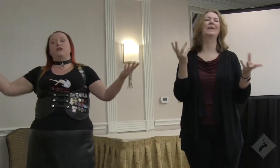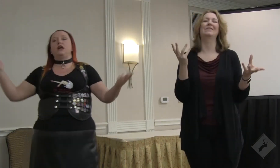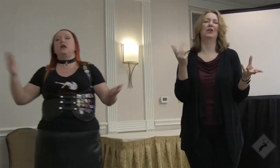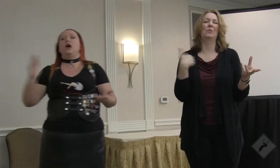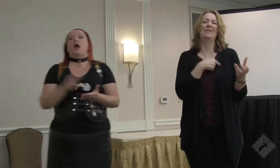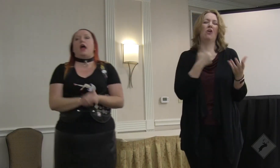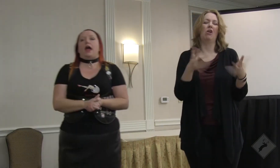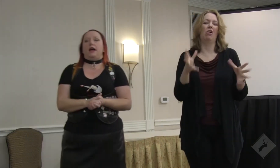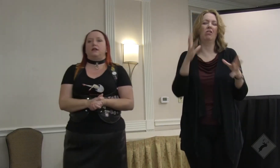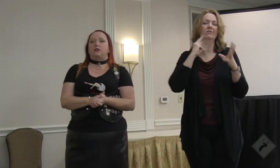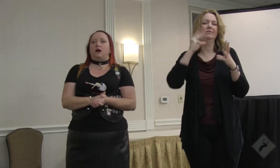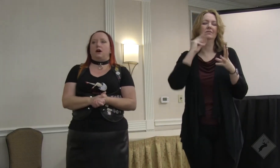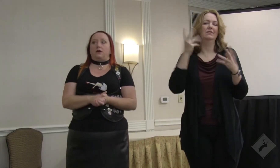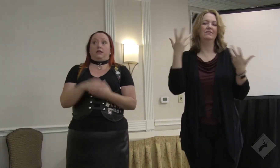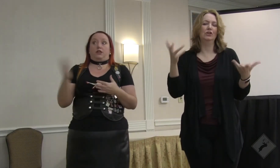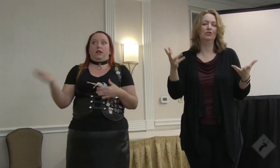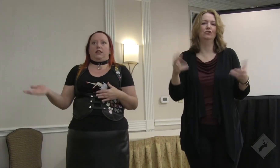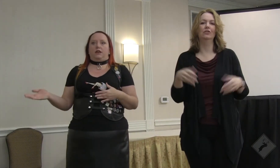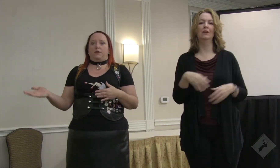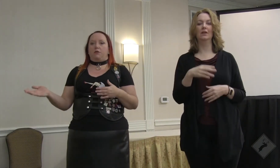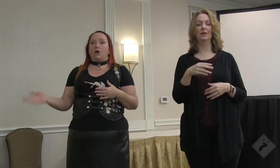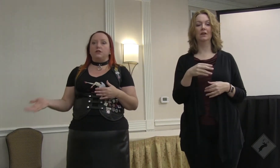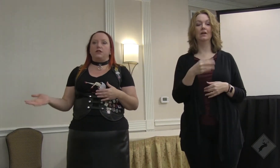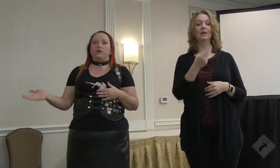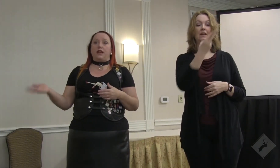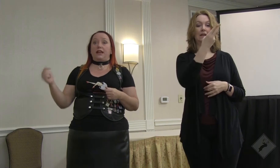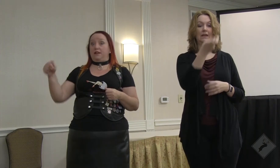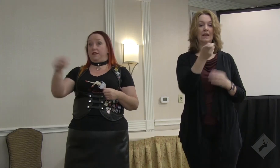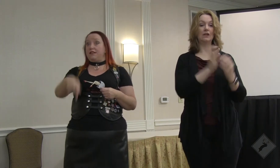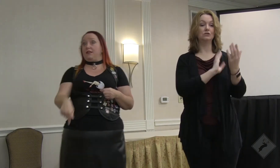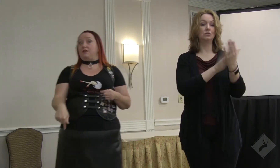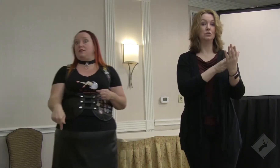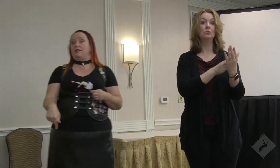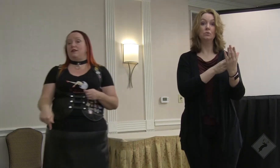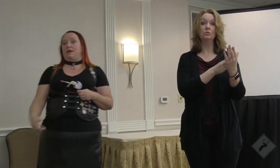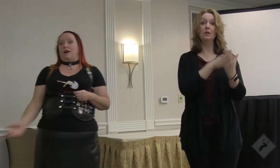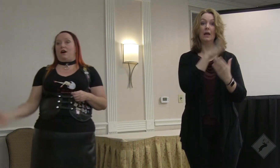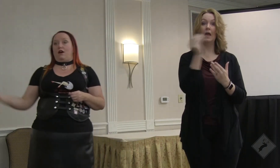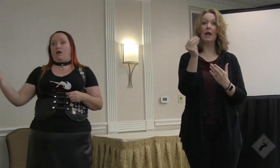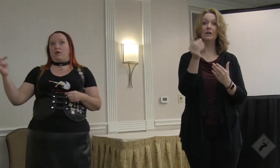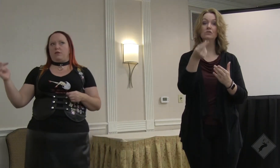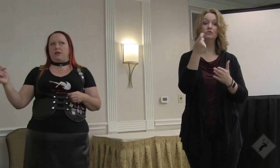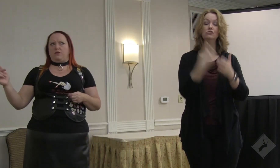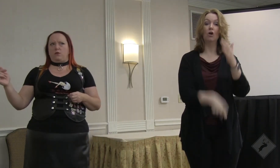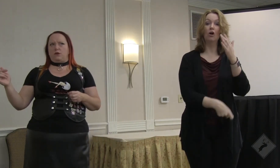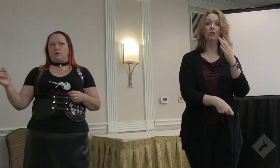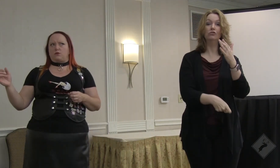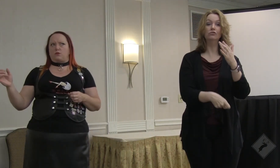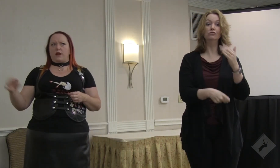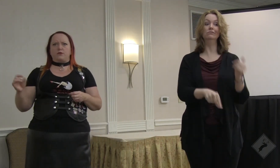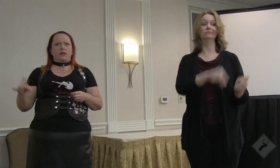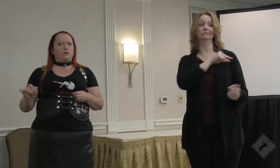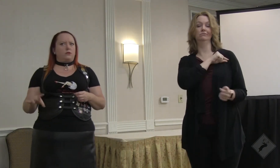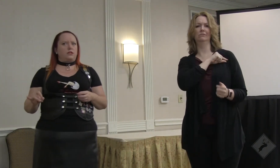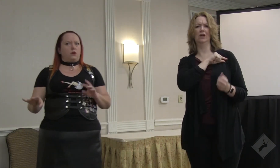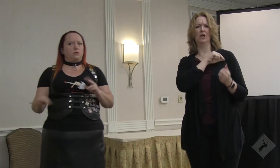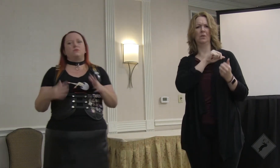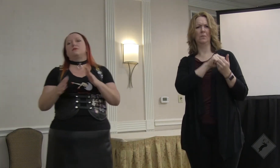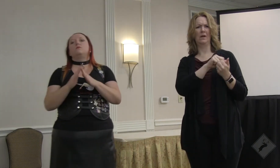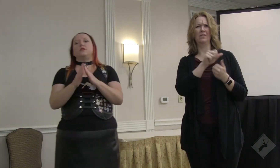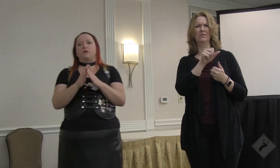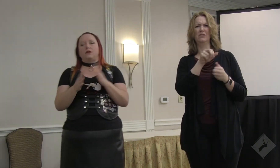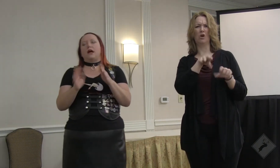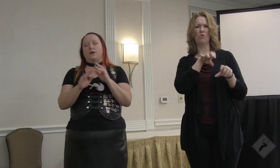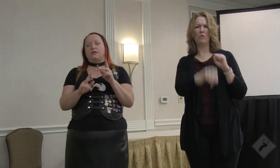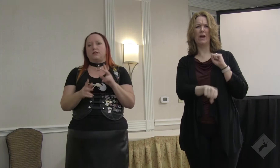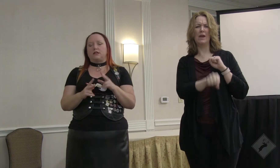of us in here have done. And he ended up getting prosecuted and convicted of, I believe it was rape or sexual assault.